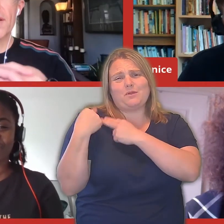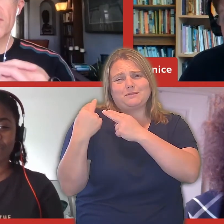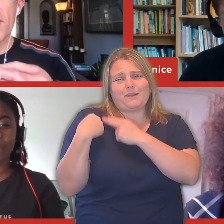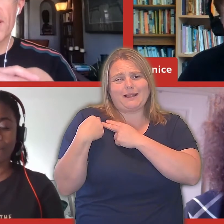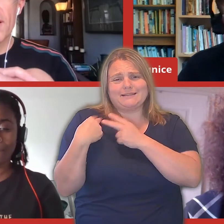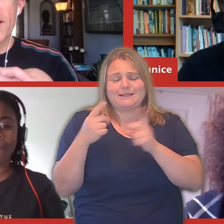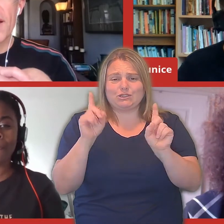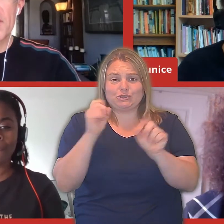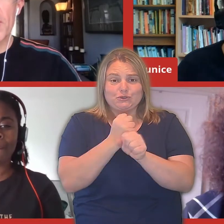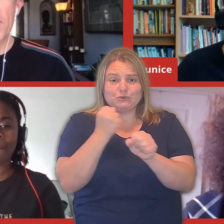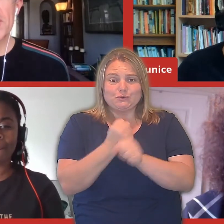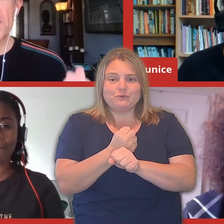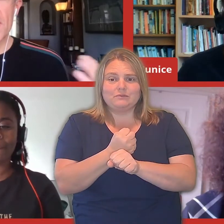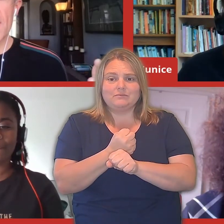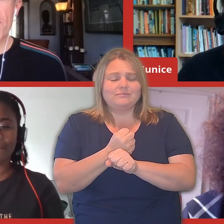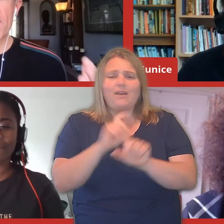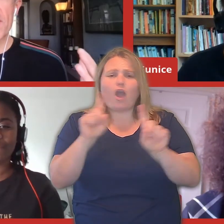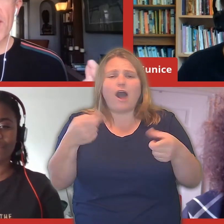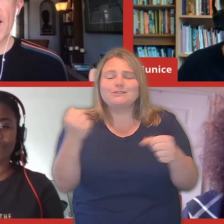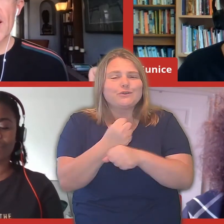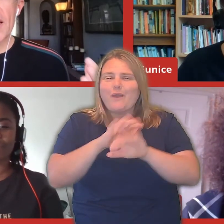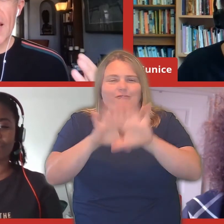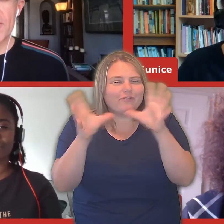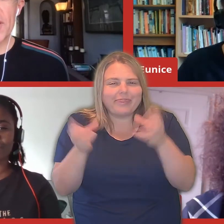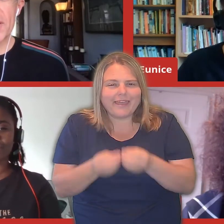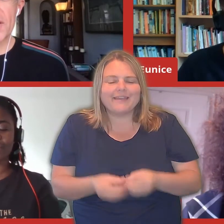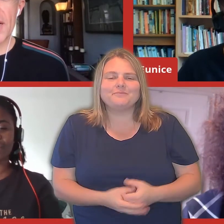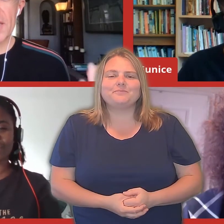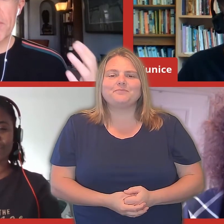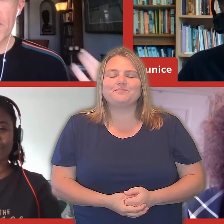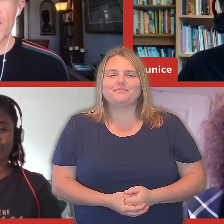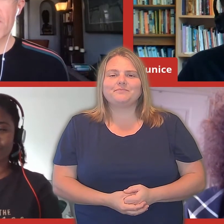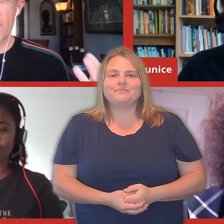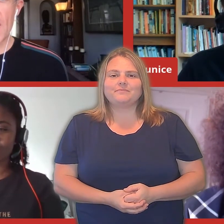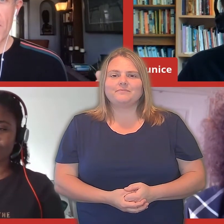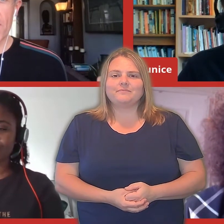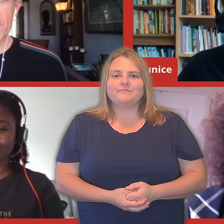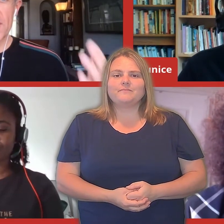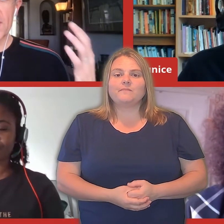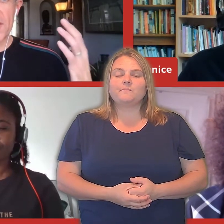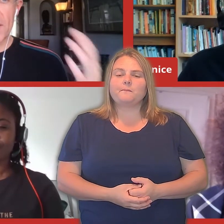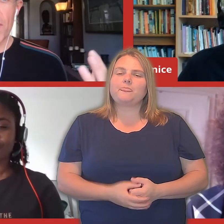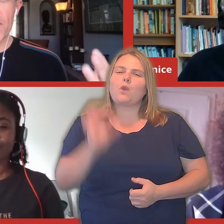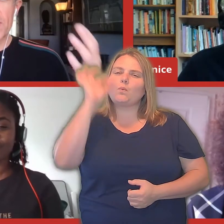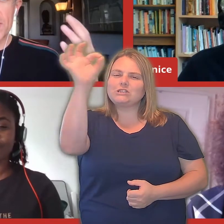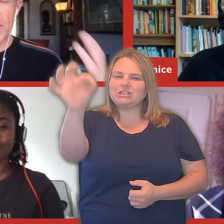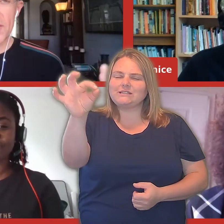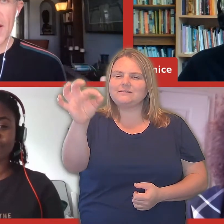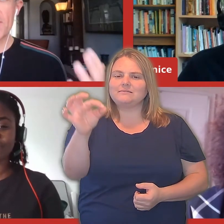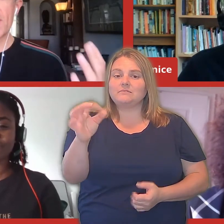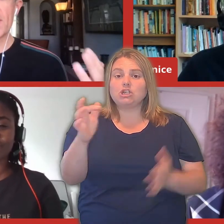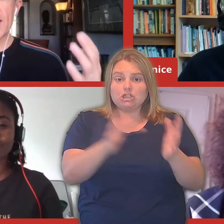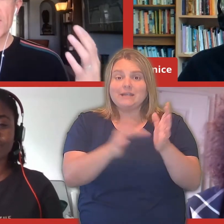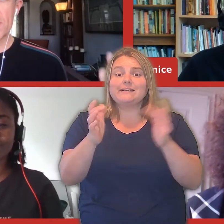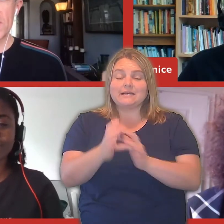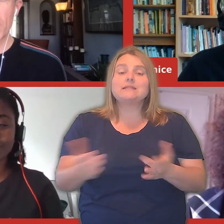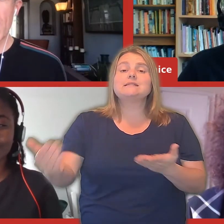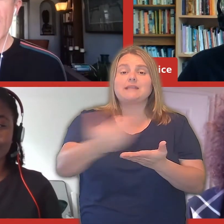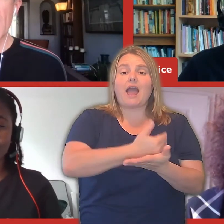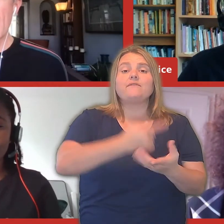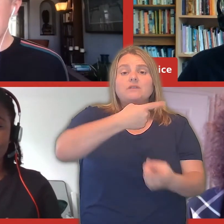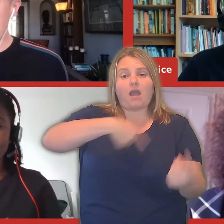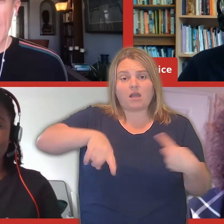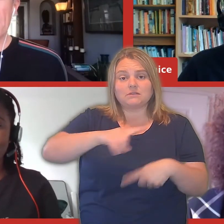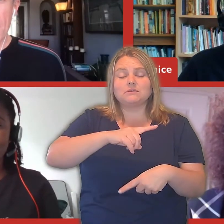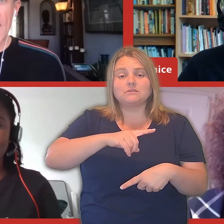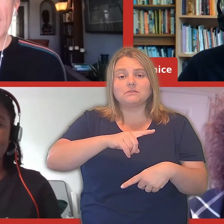That's right. That's right. That's a great question to leave with. So like, if Jesus is a political savior, Jesus is someone who saves us and shows us the